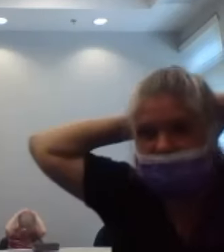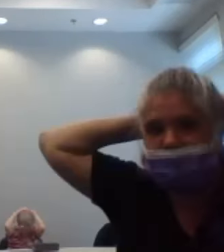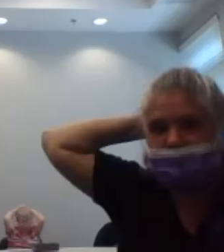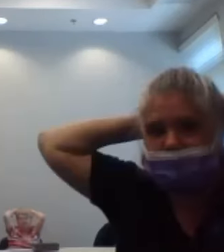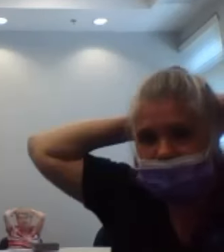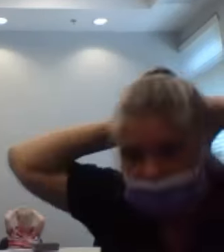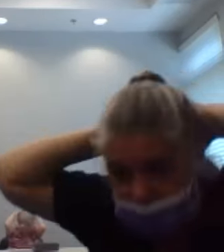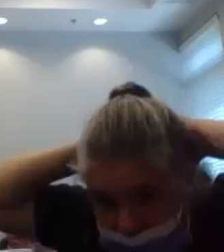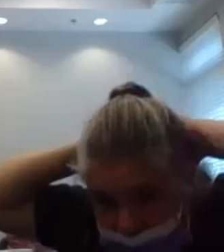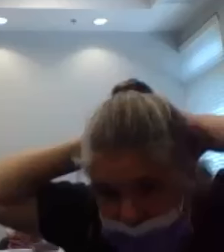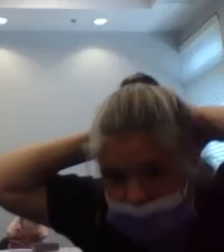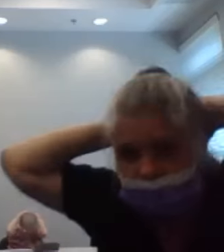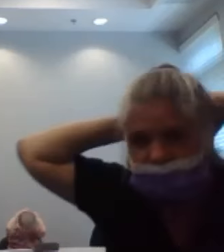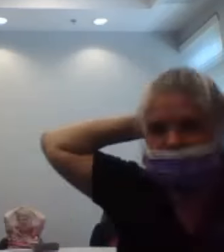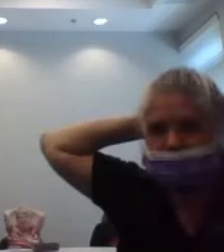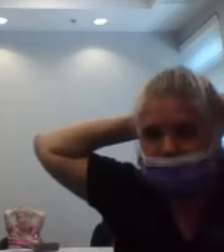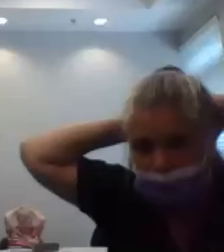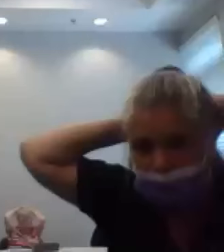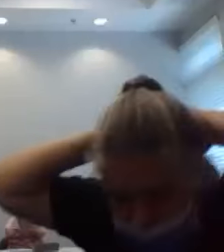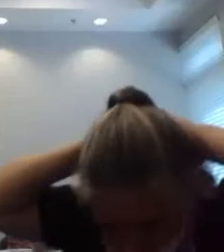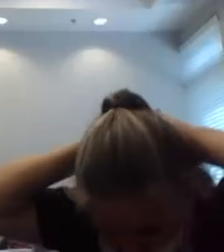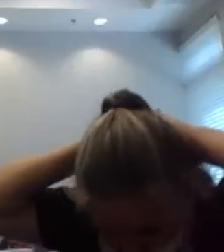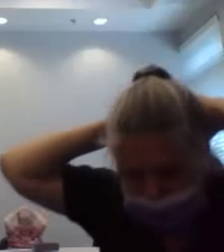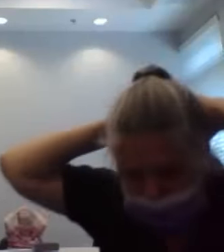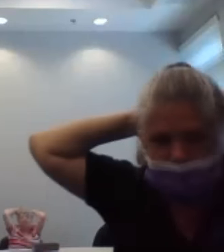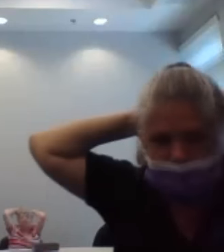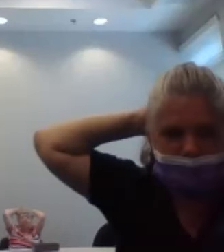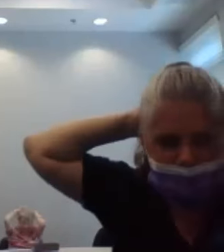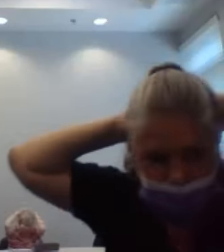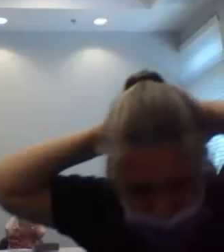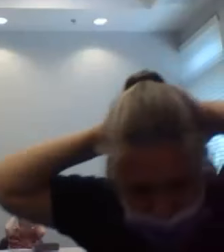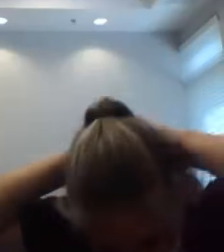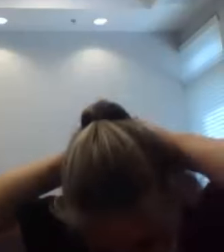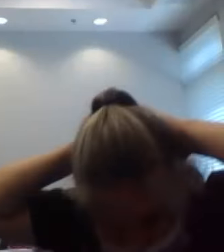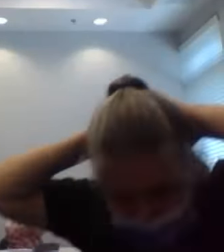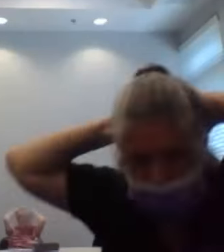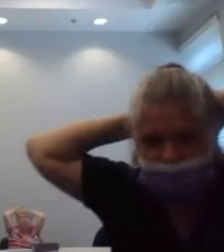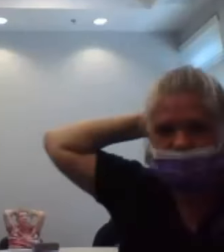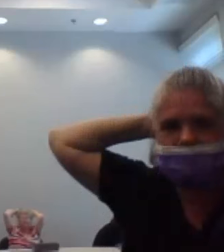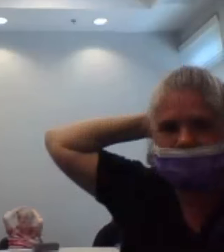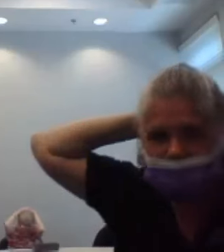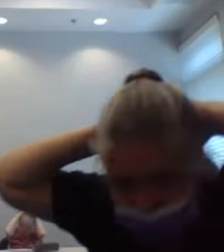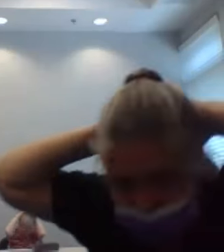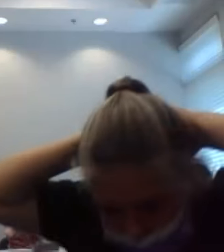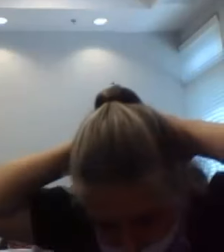11, 18, 19, 20.